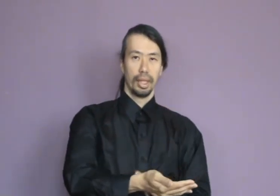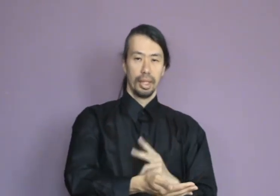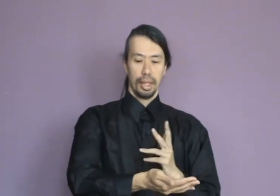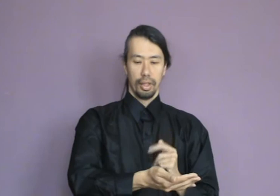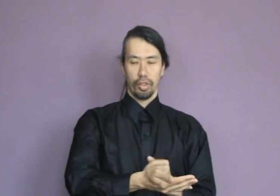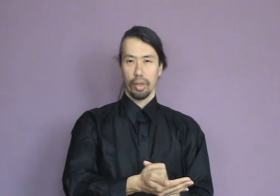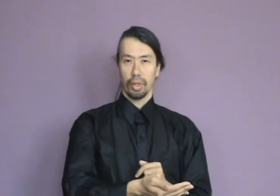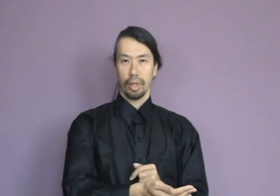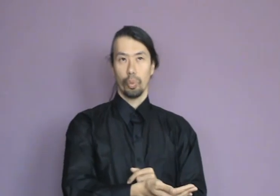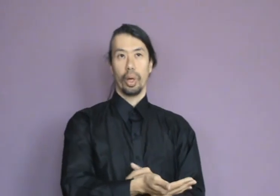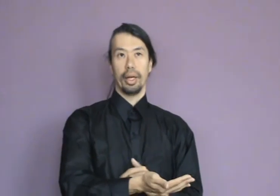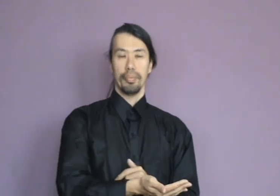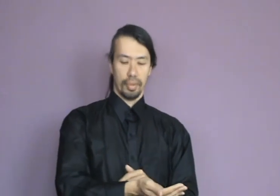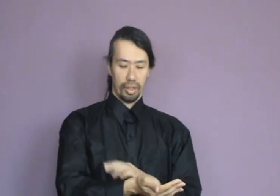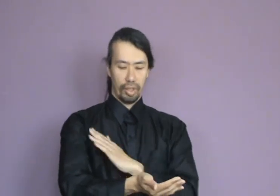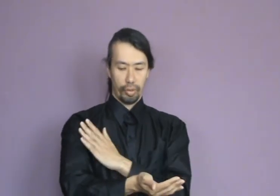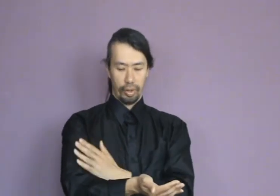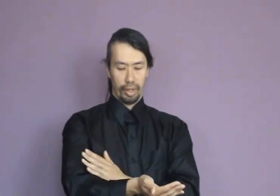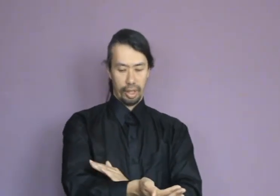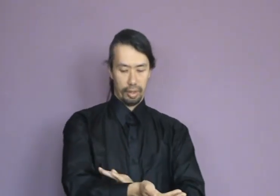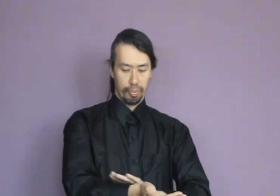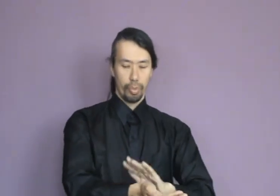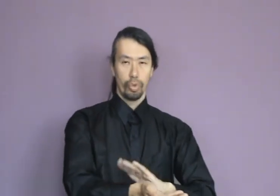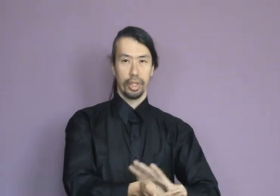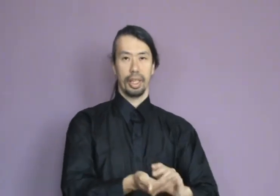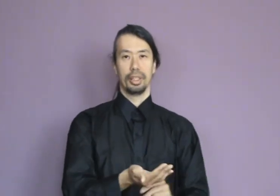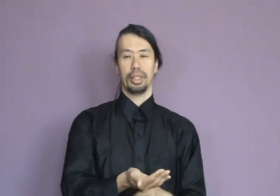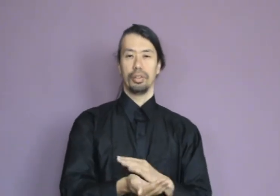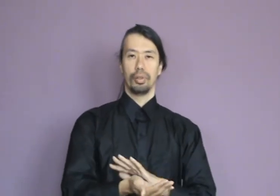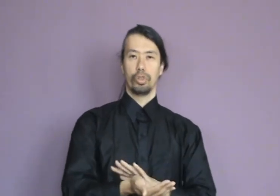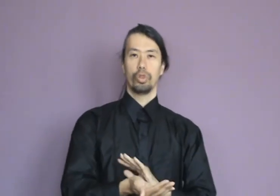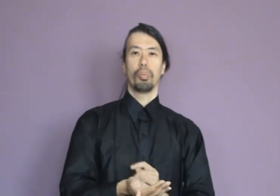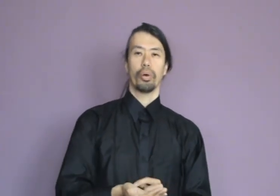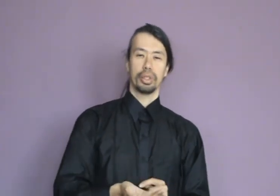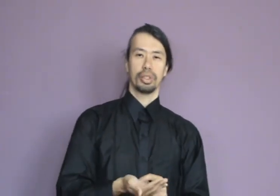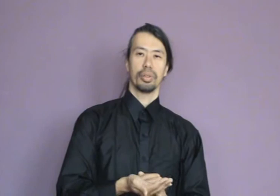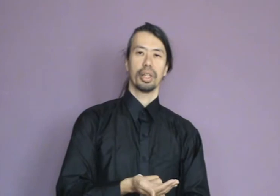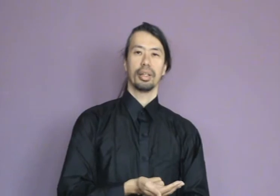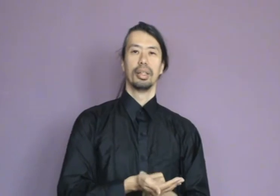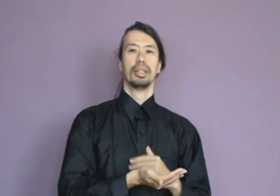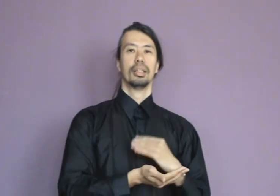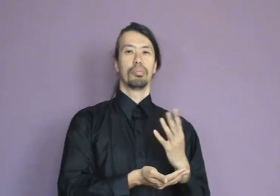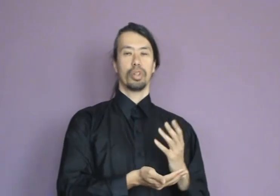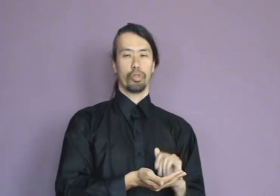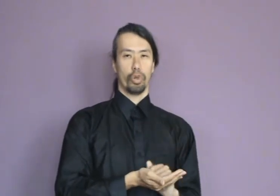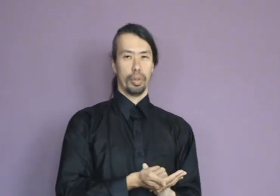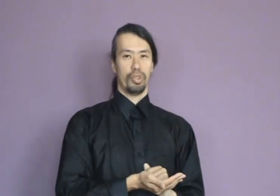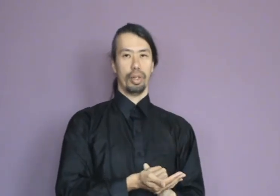So the other way, instead of indeed moving the energy to the blockage so it can transform itself,